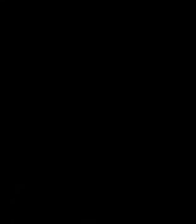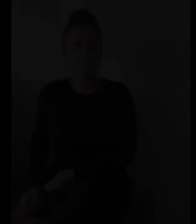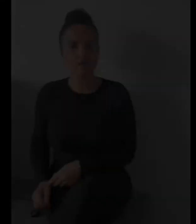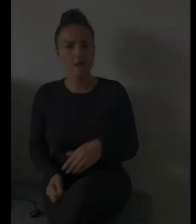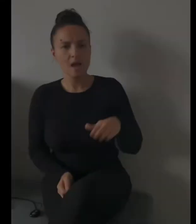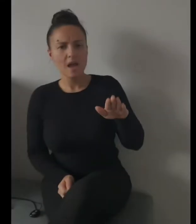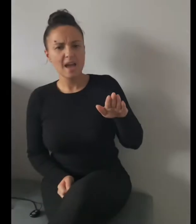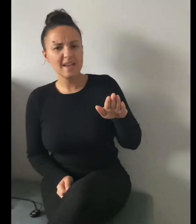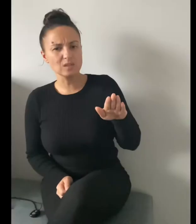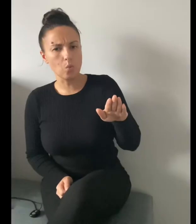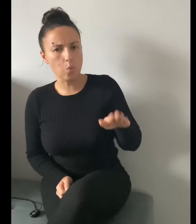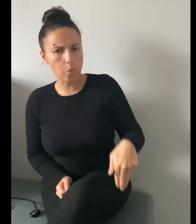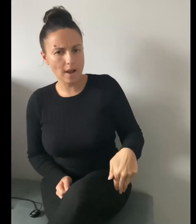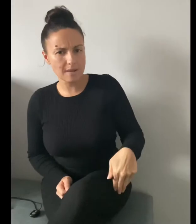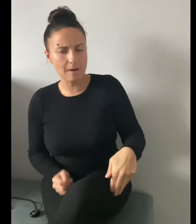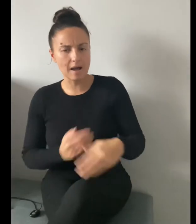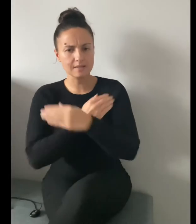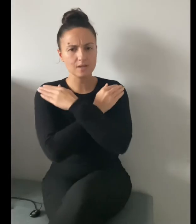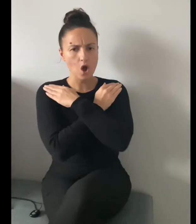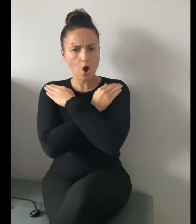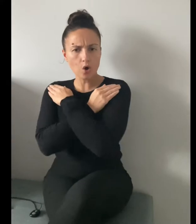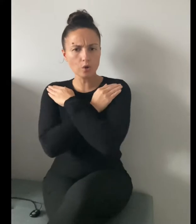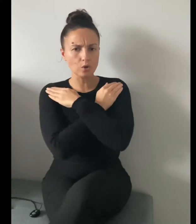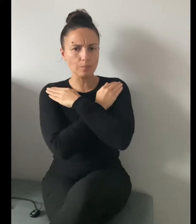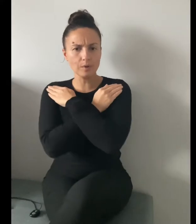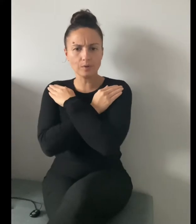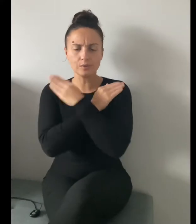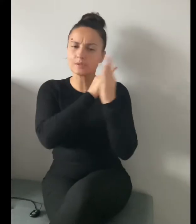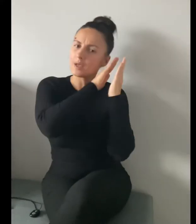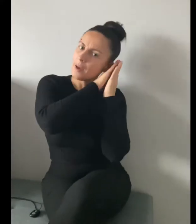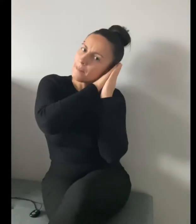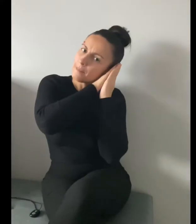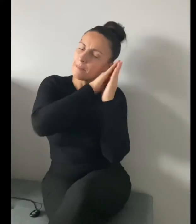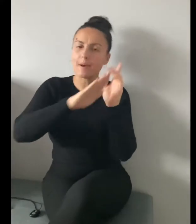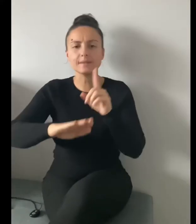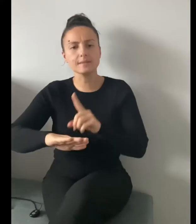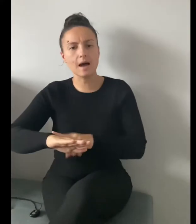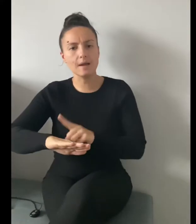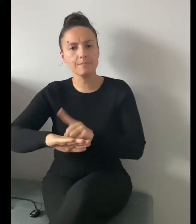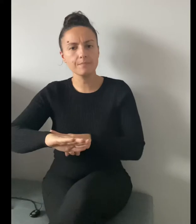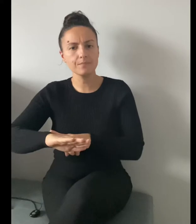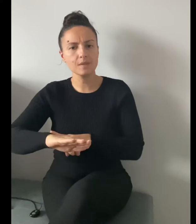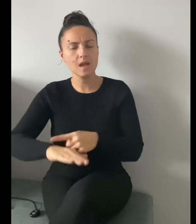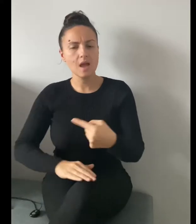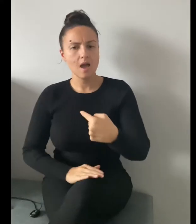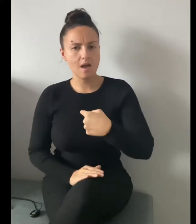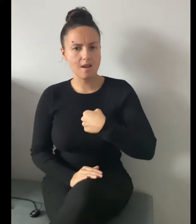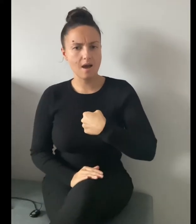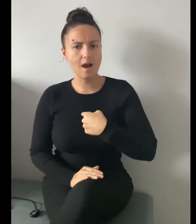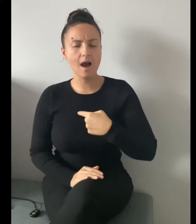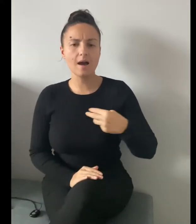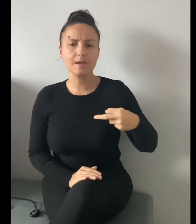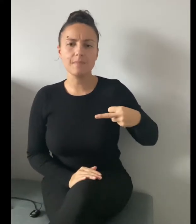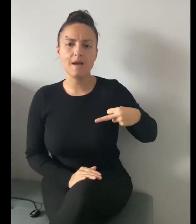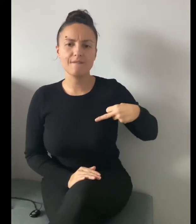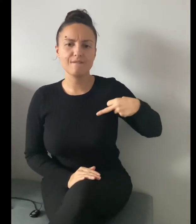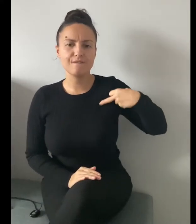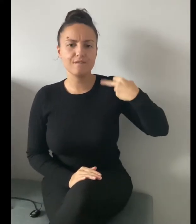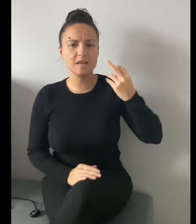It's way past Huggle-Buggles bedtime and I'm feeling